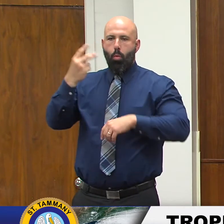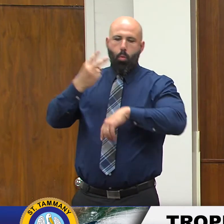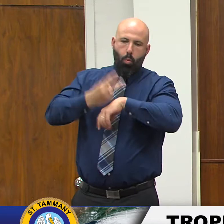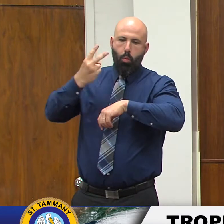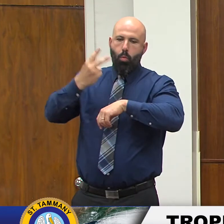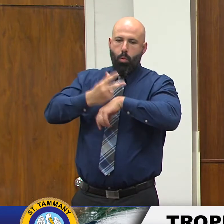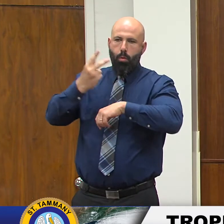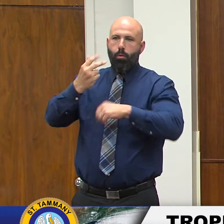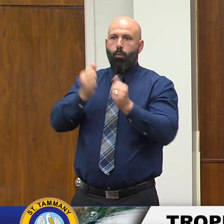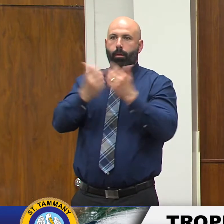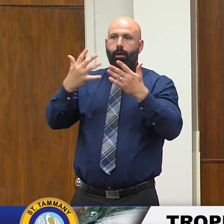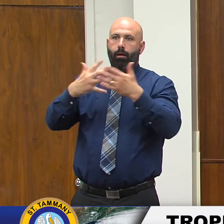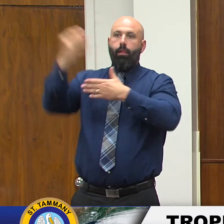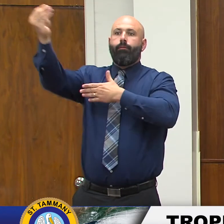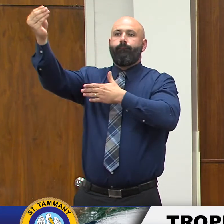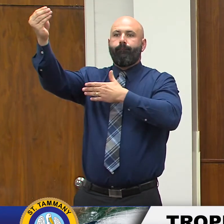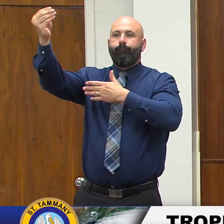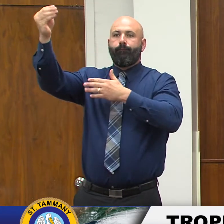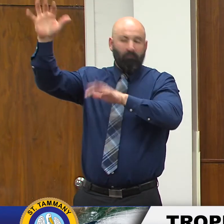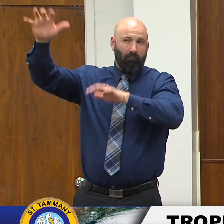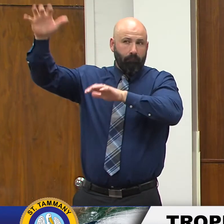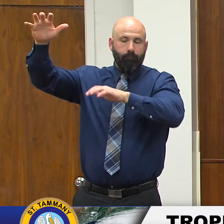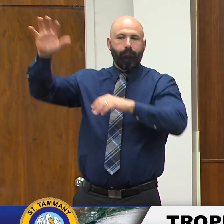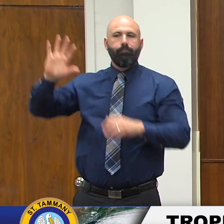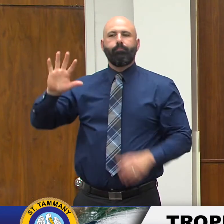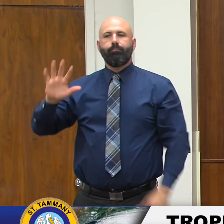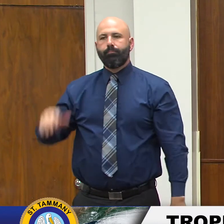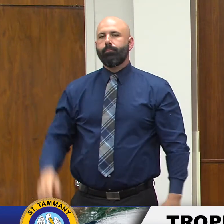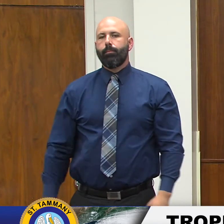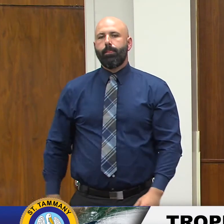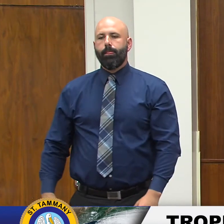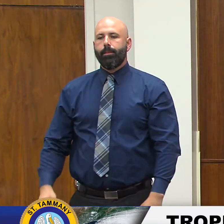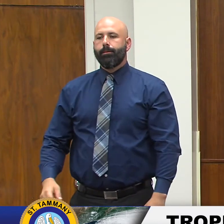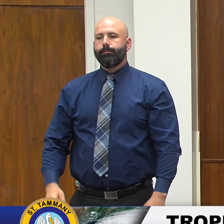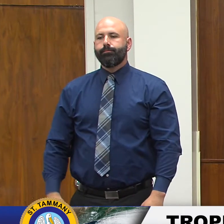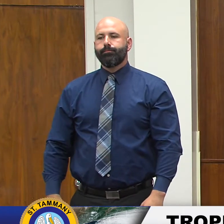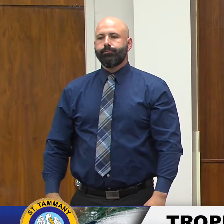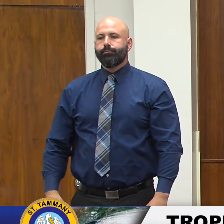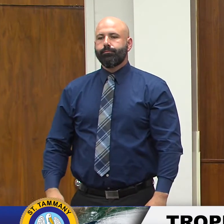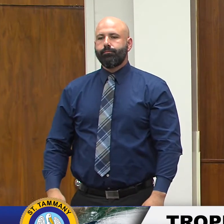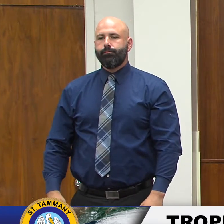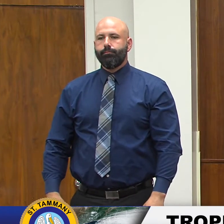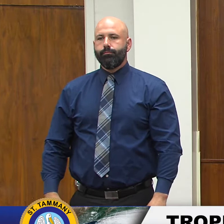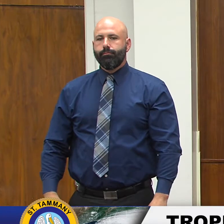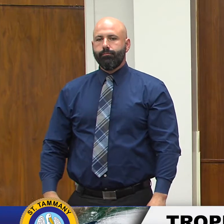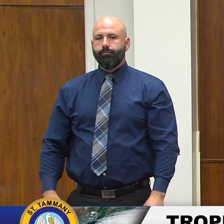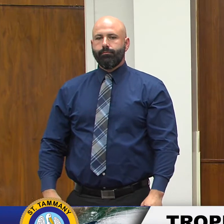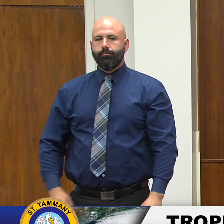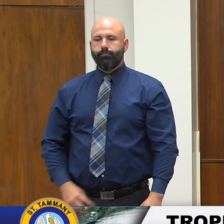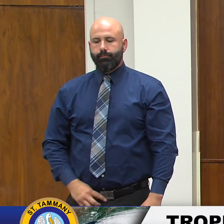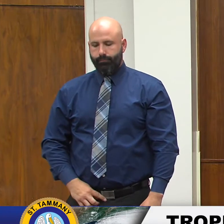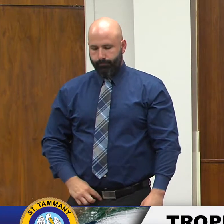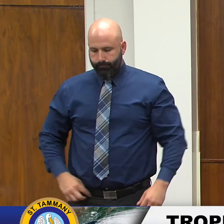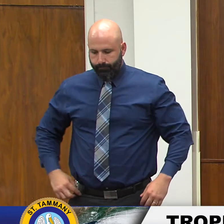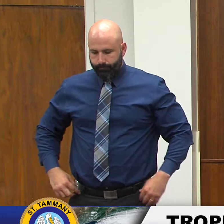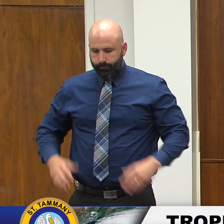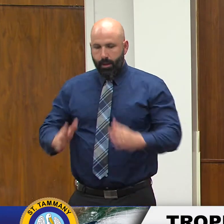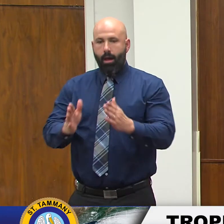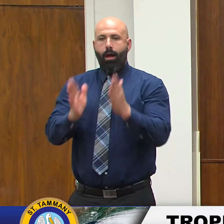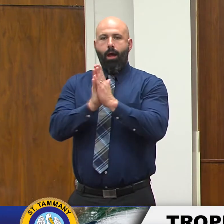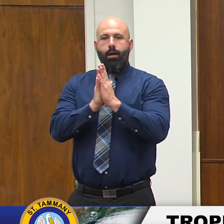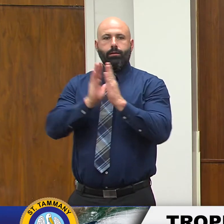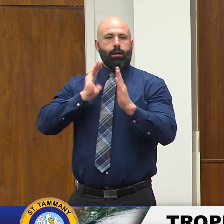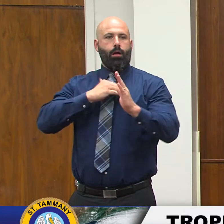getting out in the rain but also we want to ask our citizens to enhance their emergency